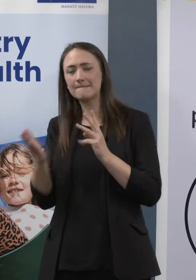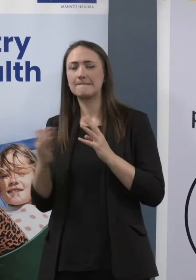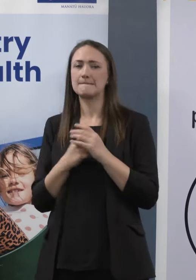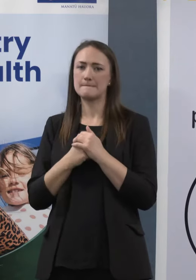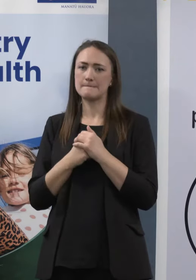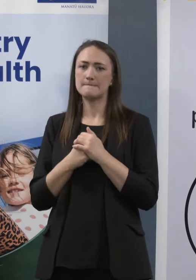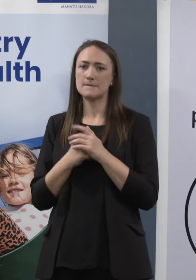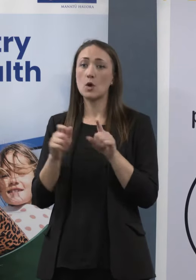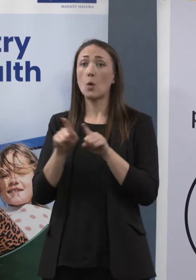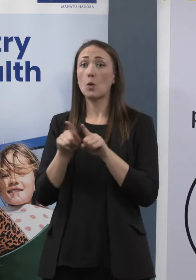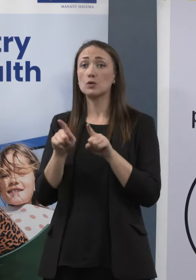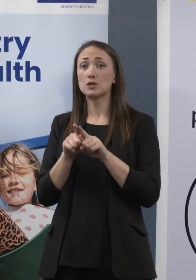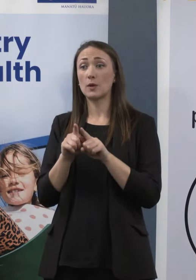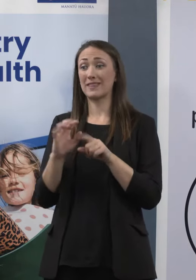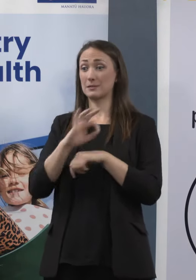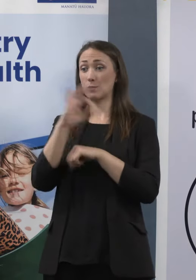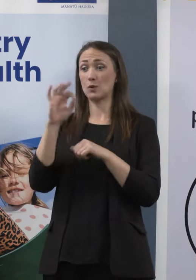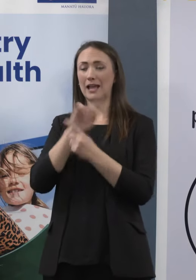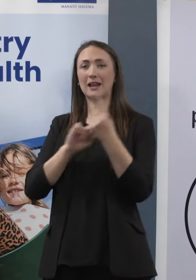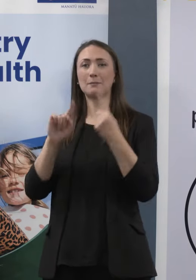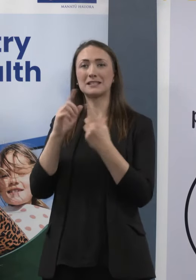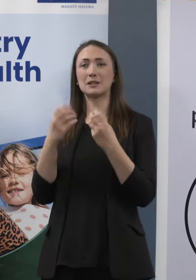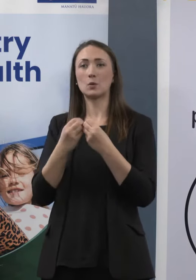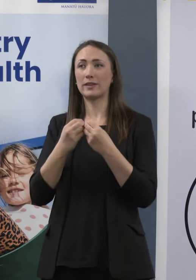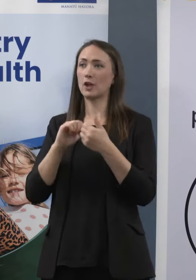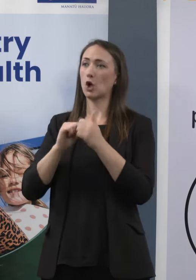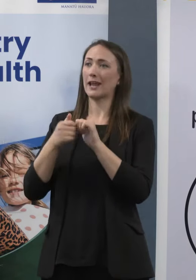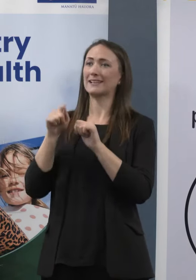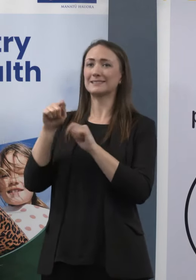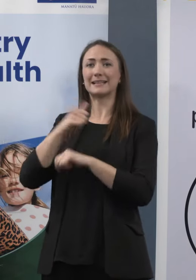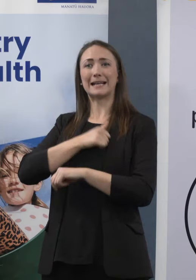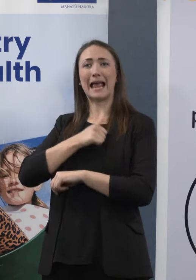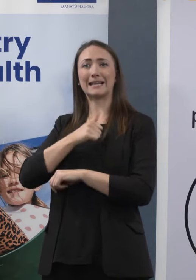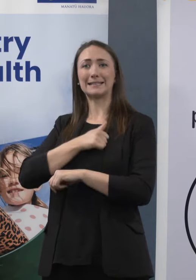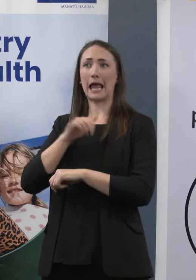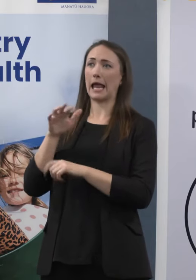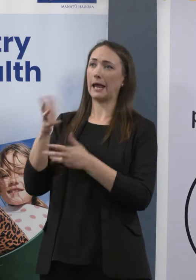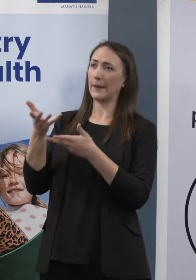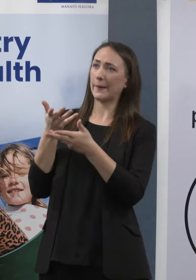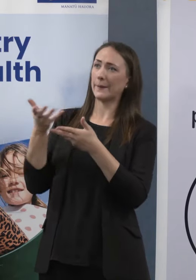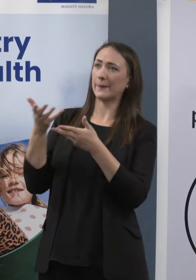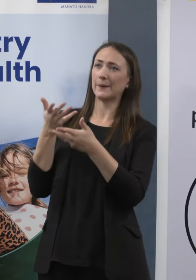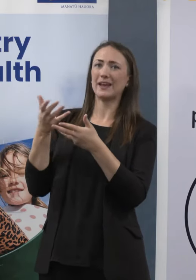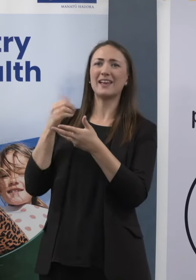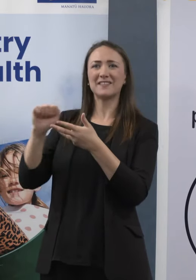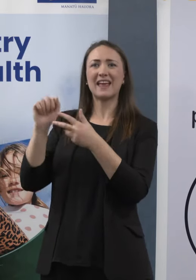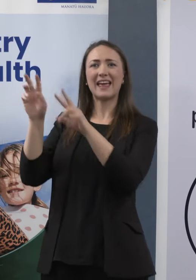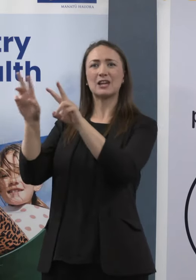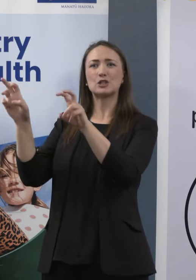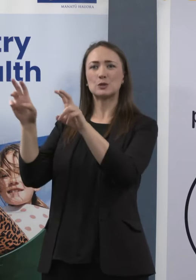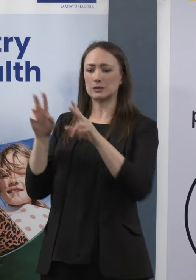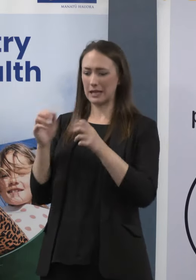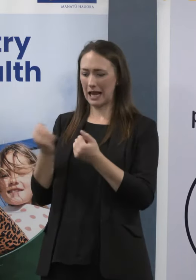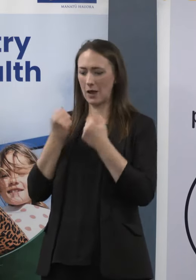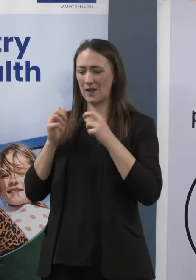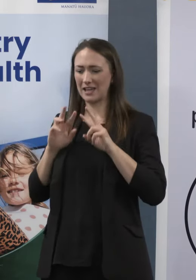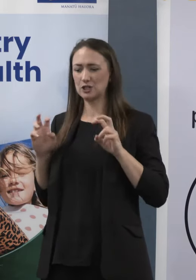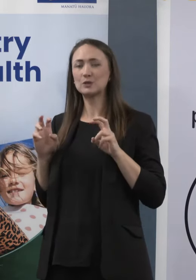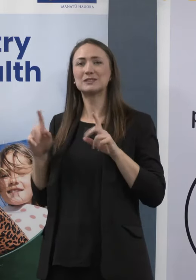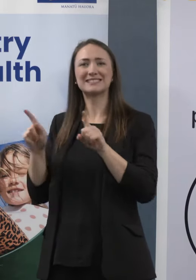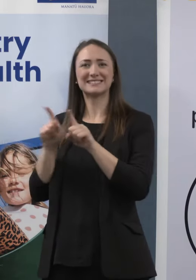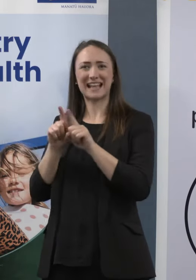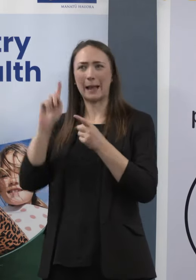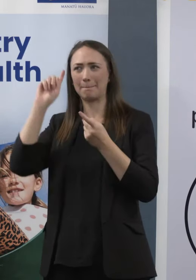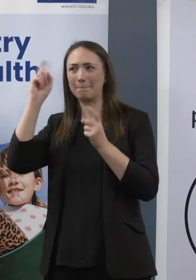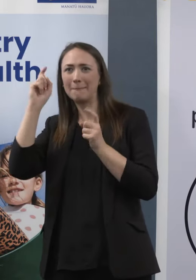about their planning, and it was very interesting to discover that the issues they were worried about were exactly the same issues that we are worrying